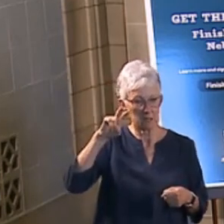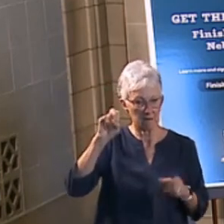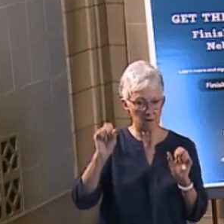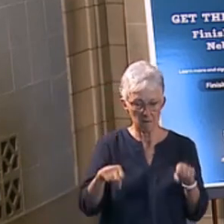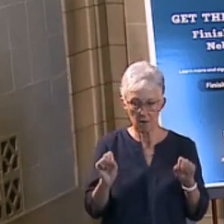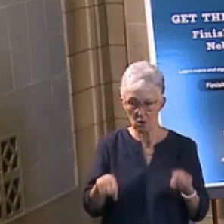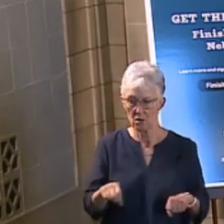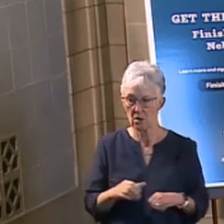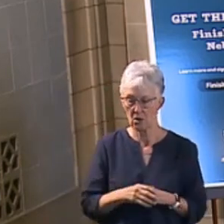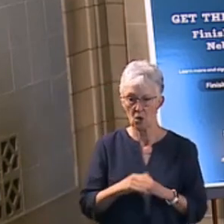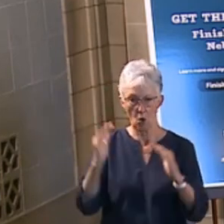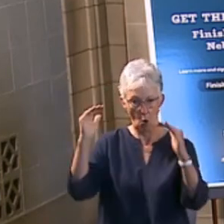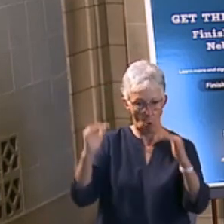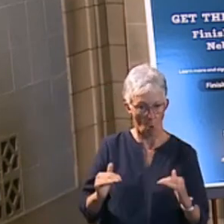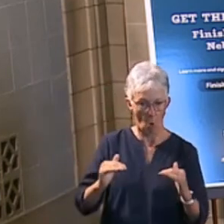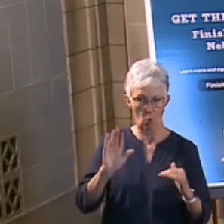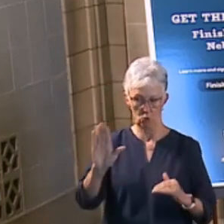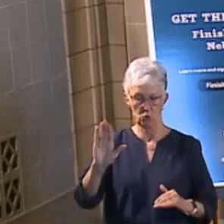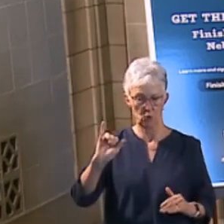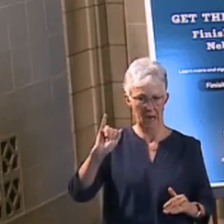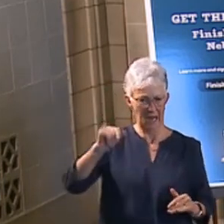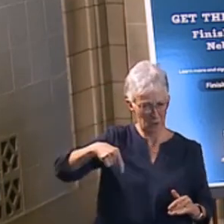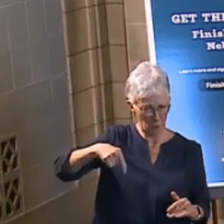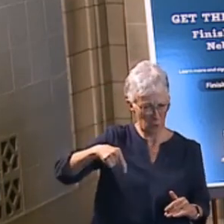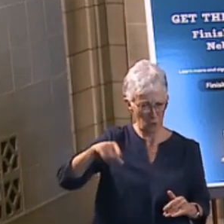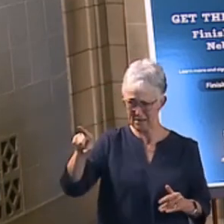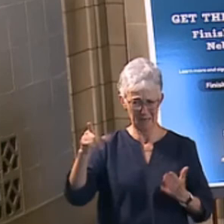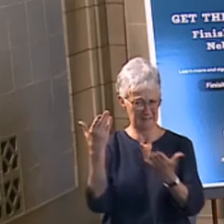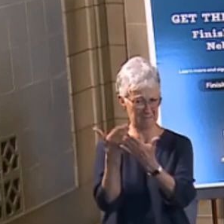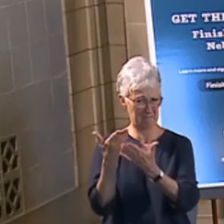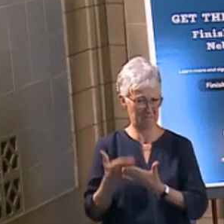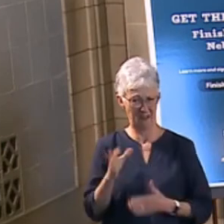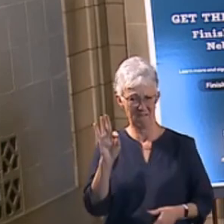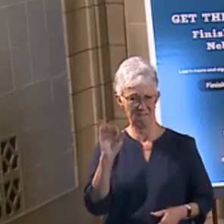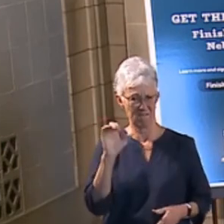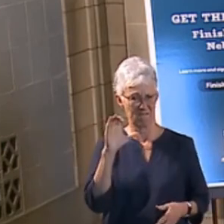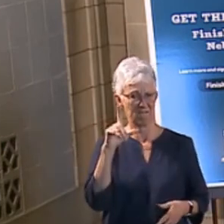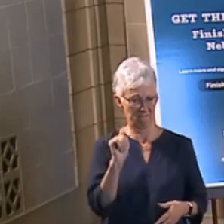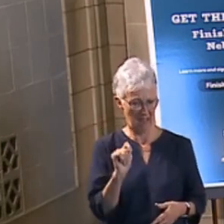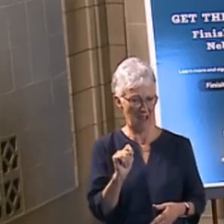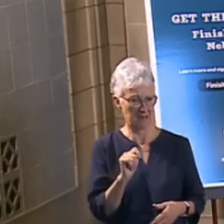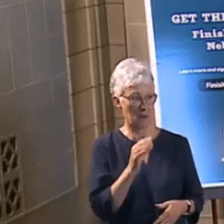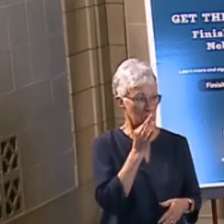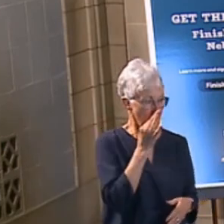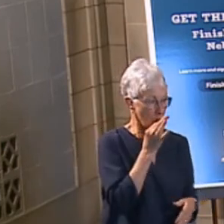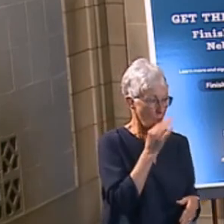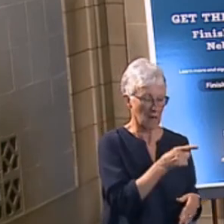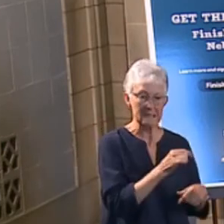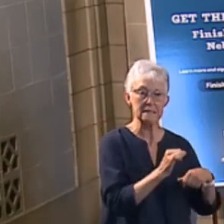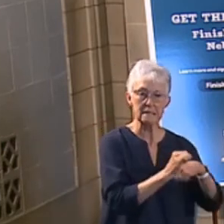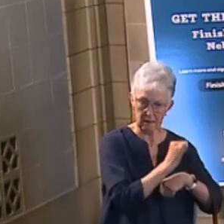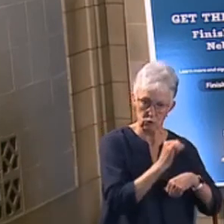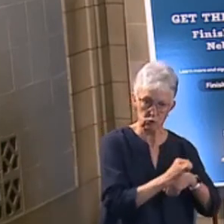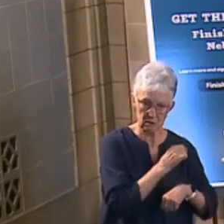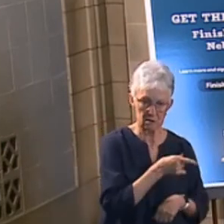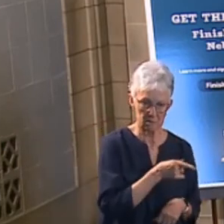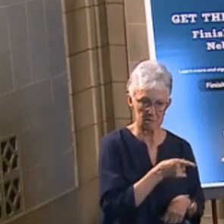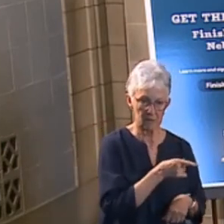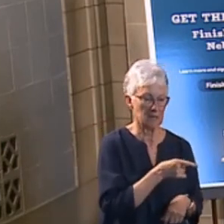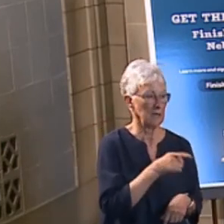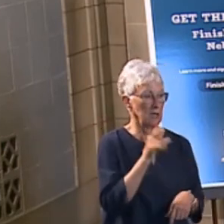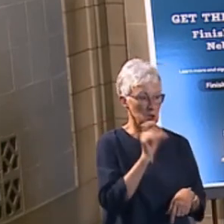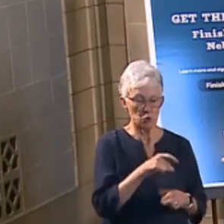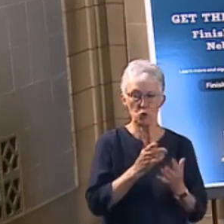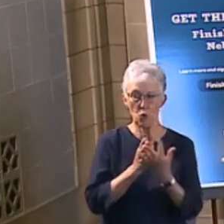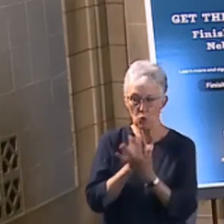brings your IQ down. These are medically proven facts. This is a dangerous drug. And like all drugs, it should go through the FDA